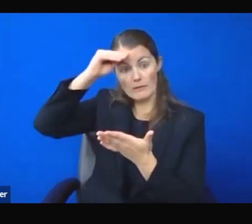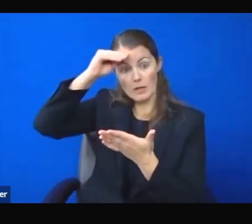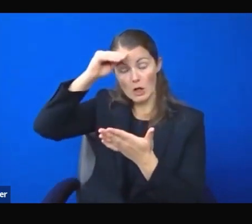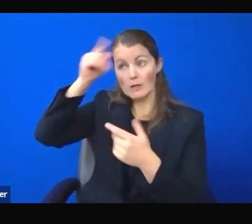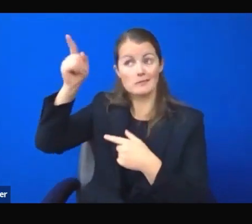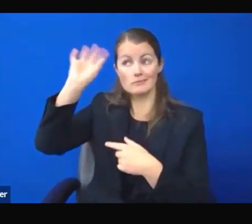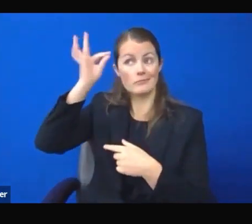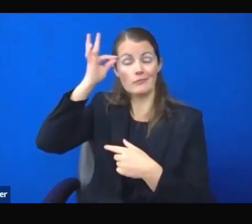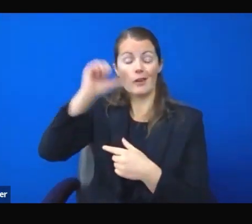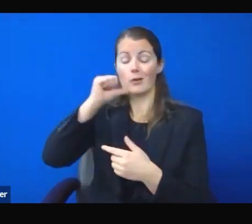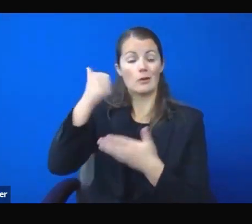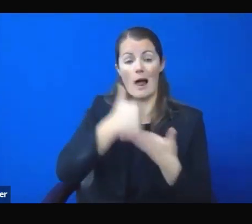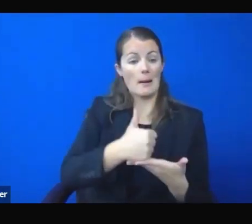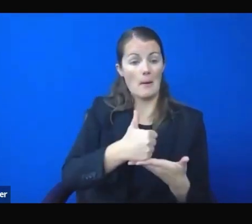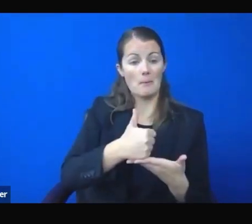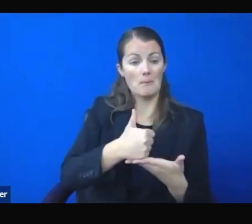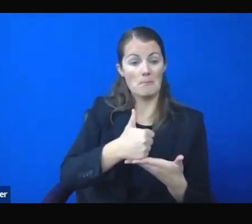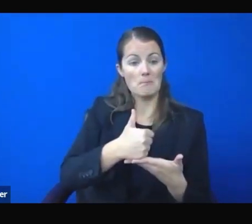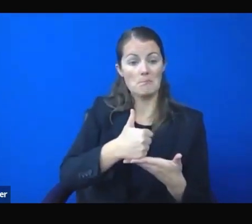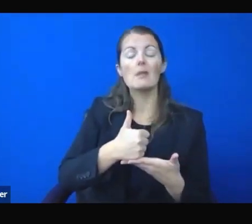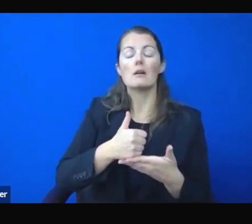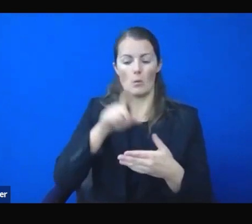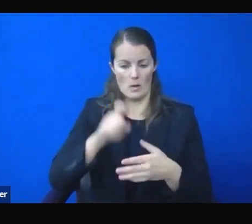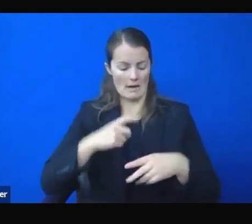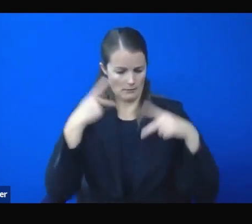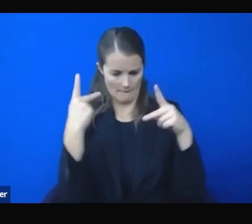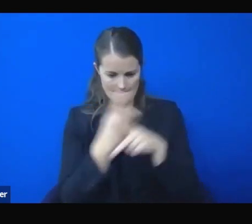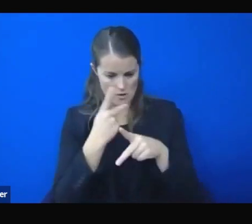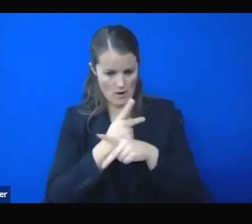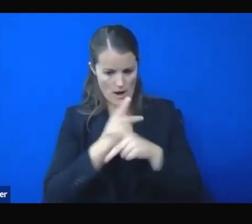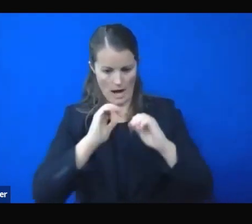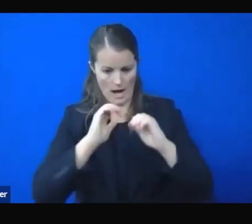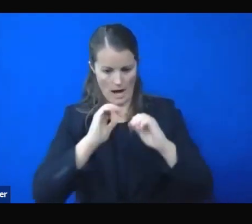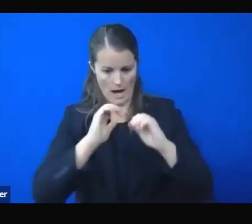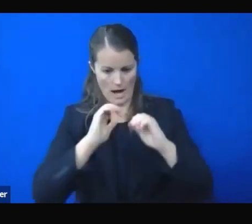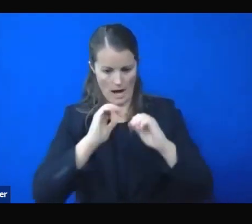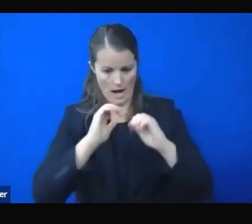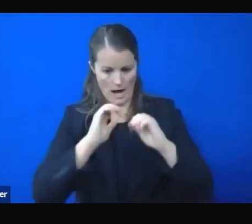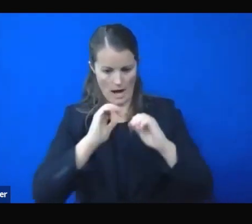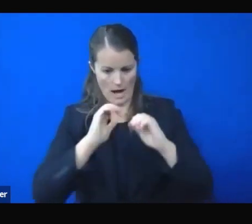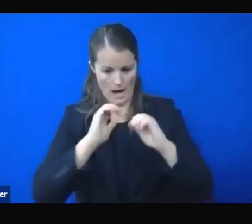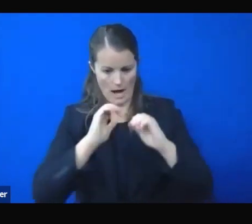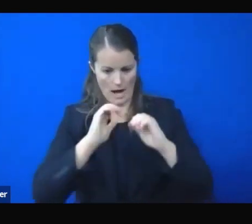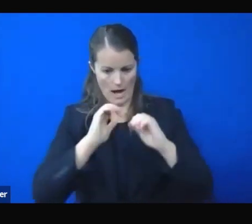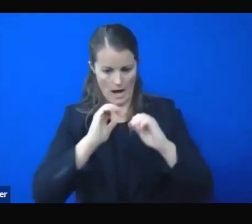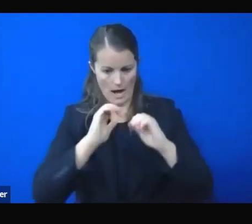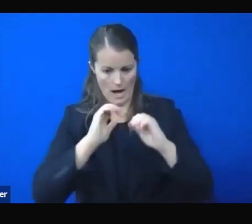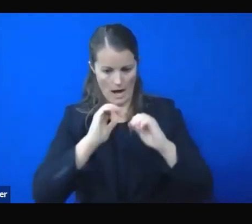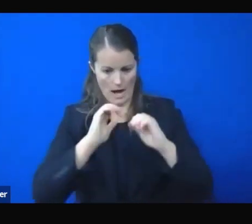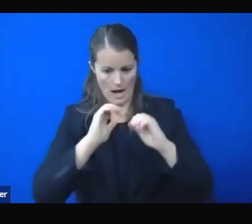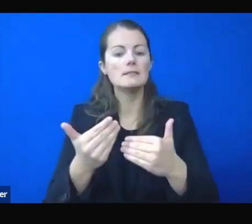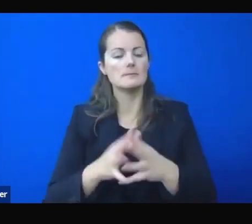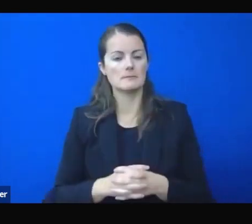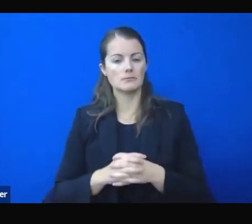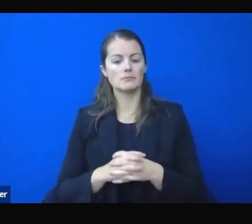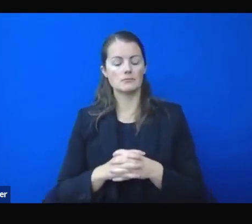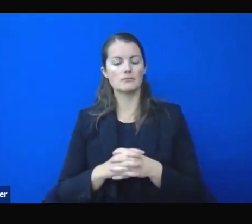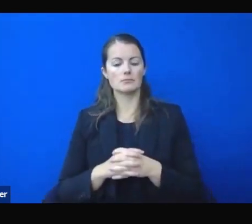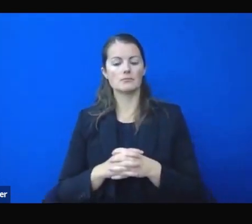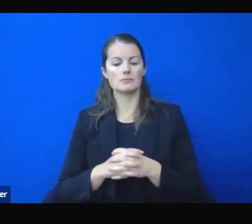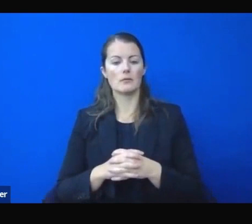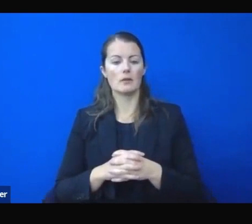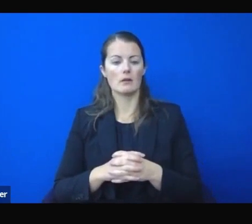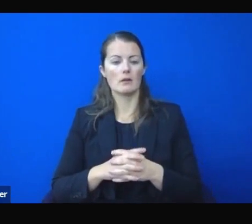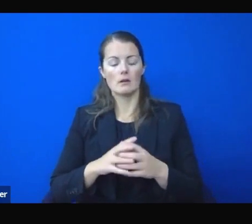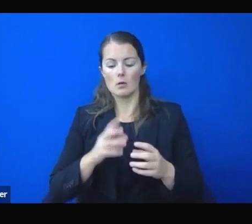lead to further restrictions that decimate our economy for generations. Or we continue down this path of massive loss of public